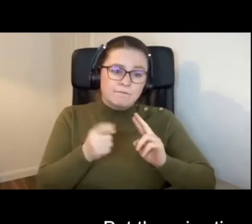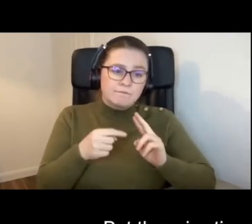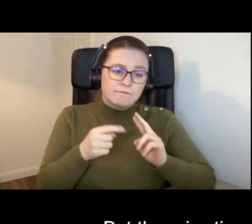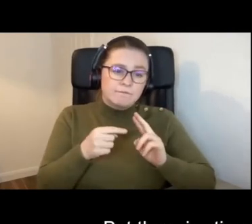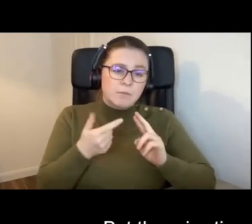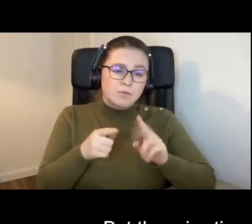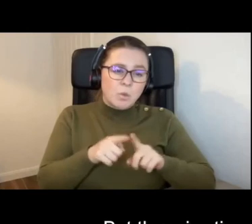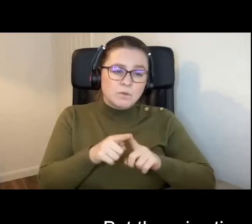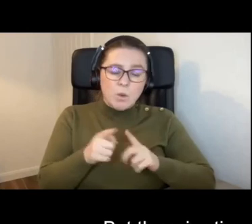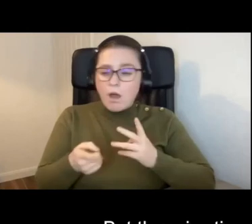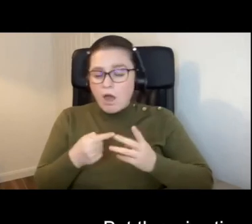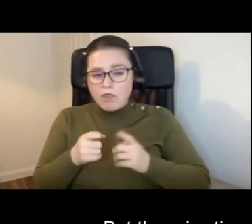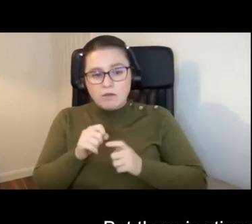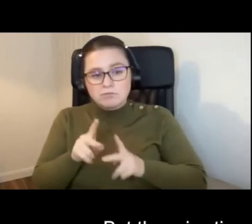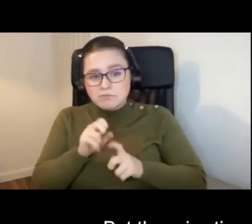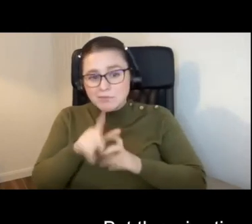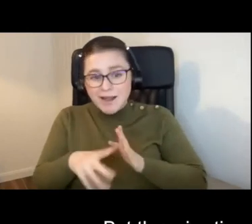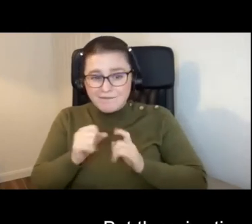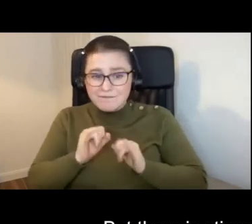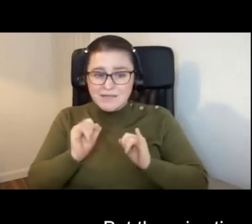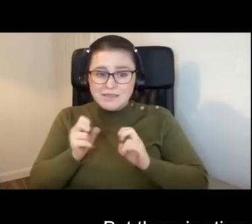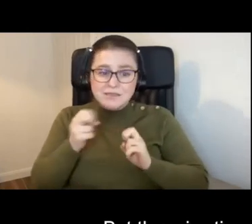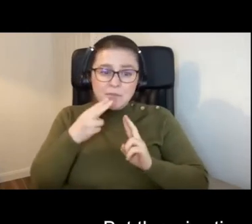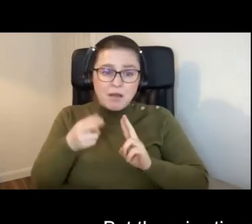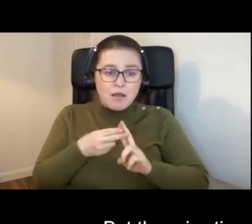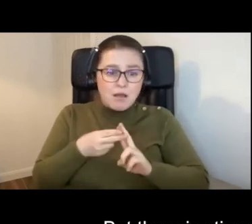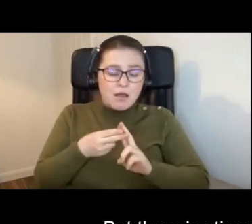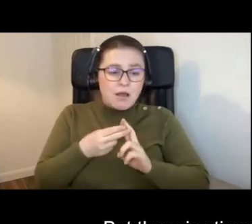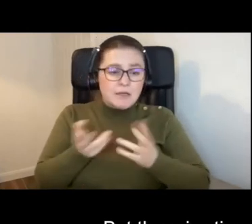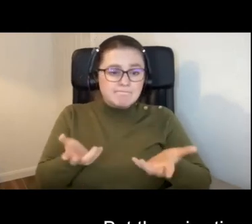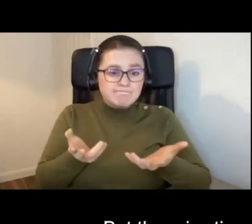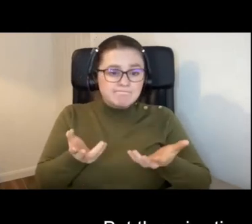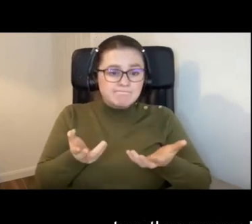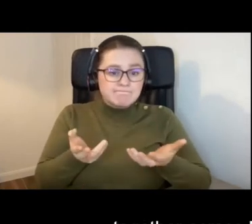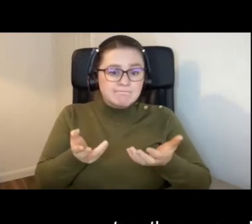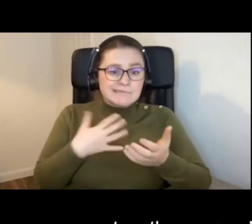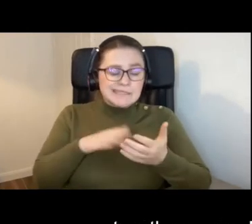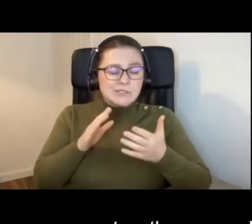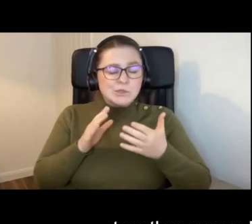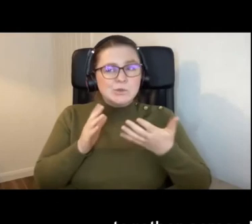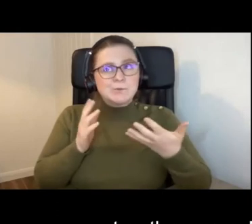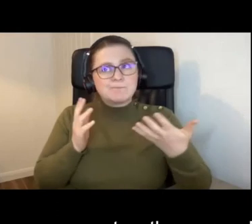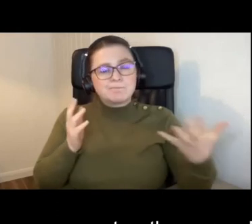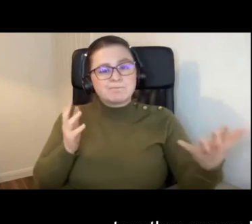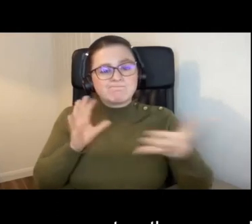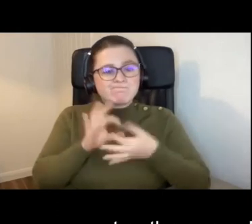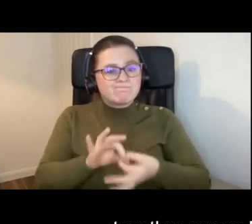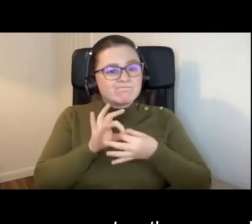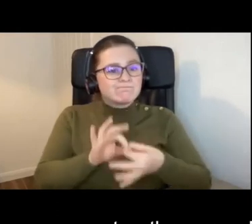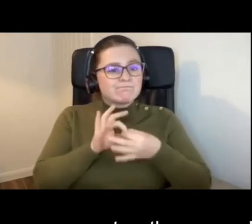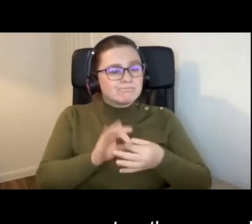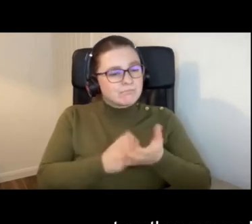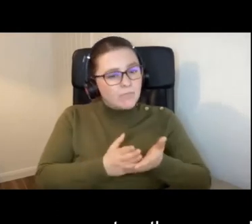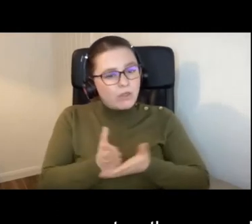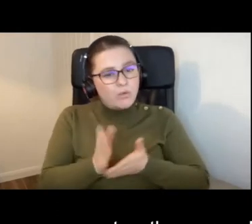stigma with other types of disability too. We need to work together across